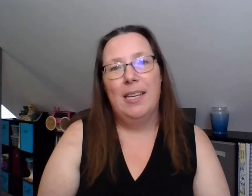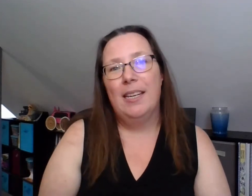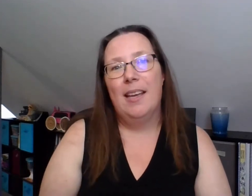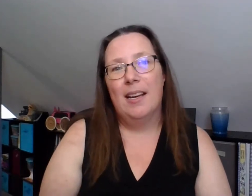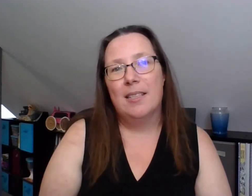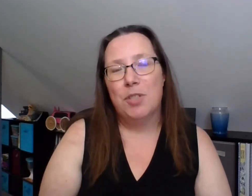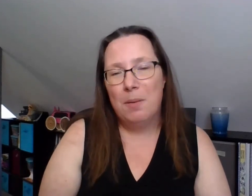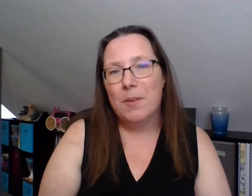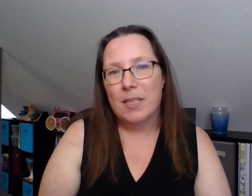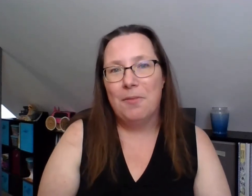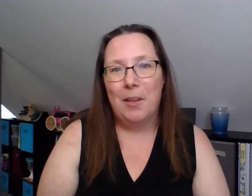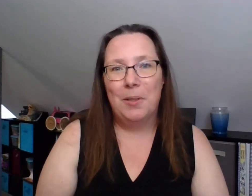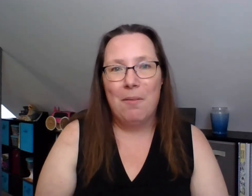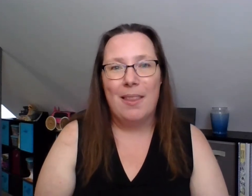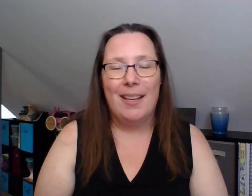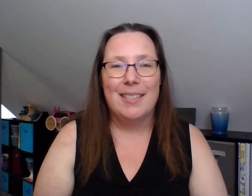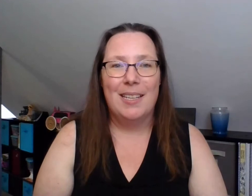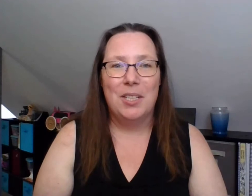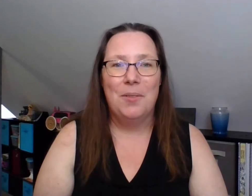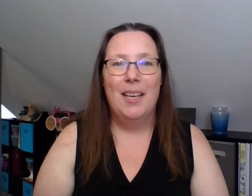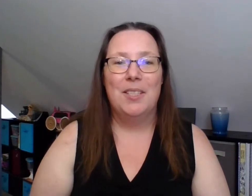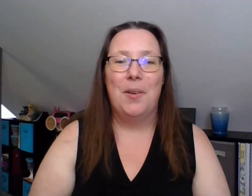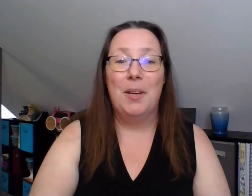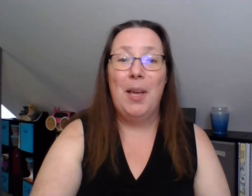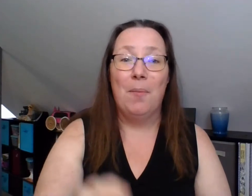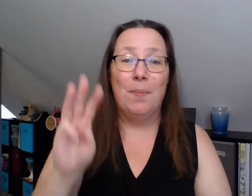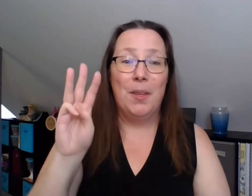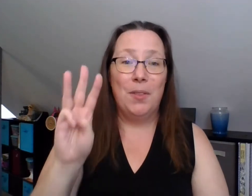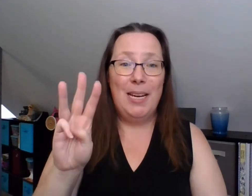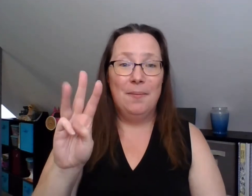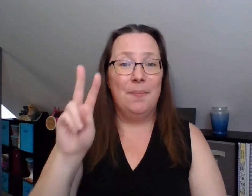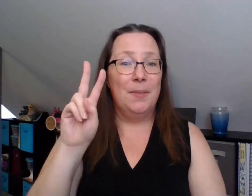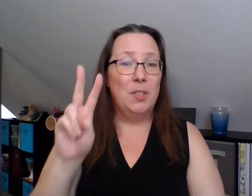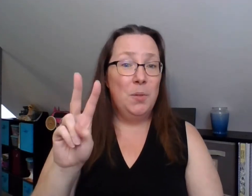need some sheet music to follow along with, I can send it to you. So here we go. Three, two...